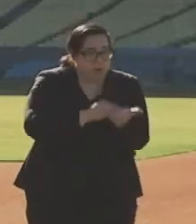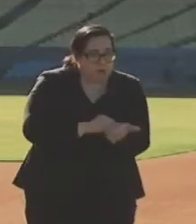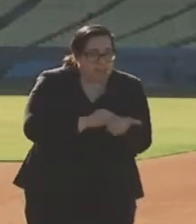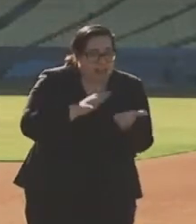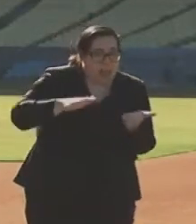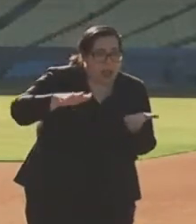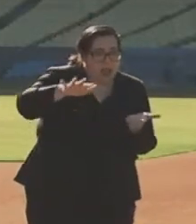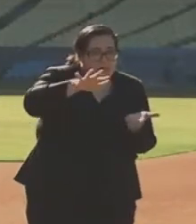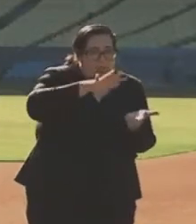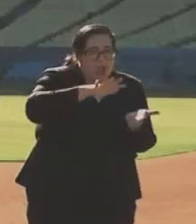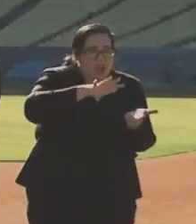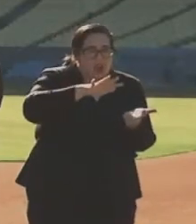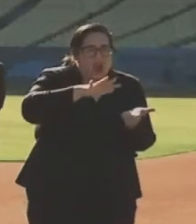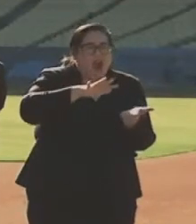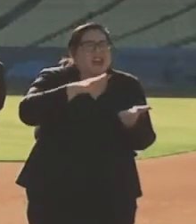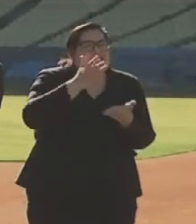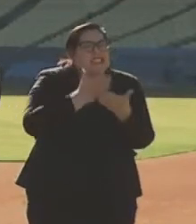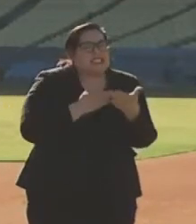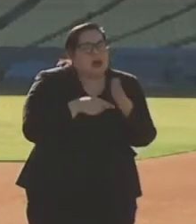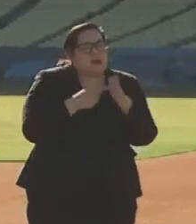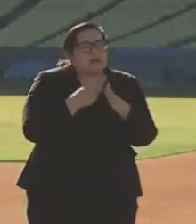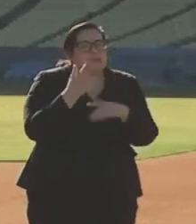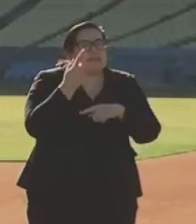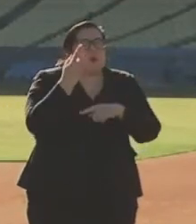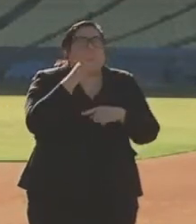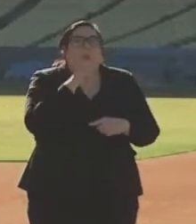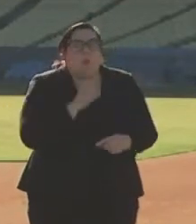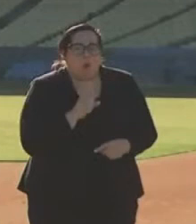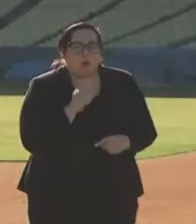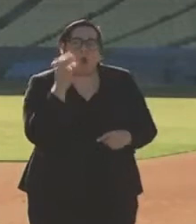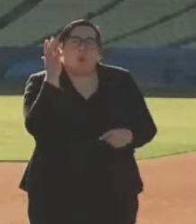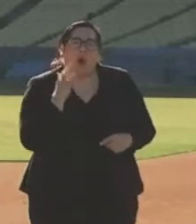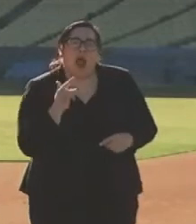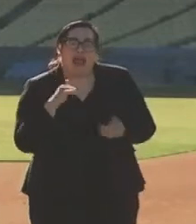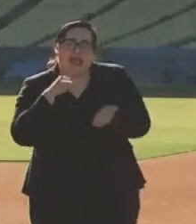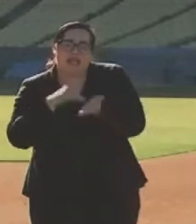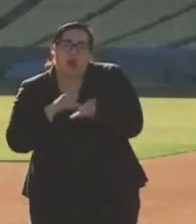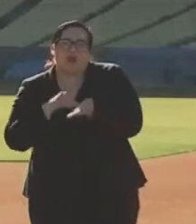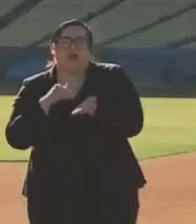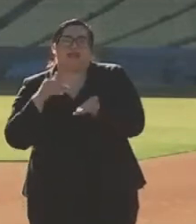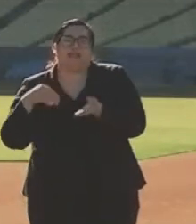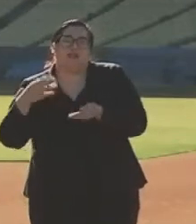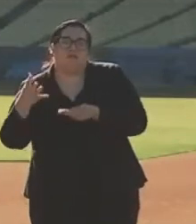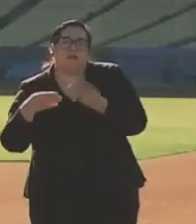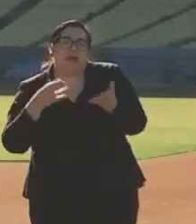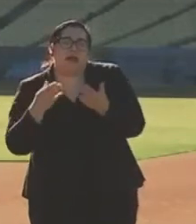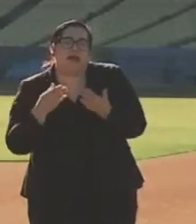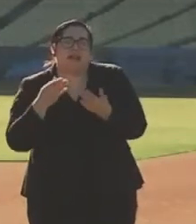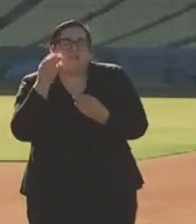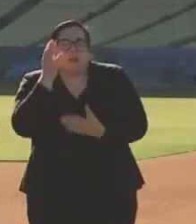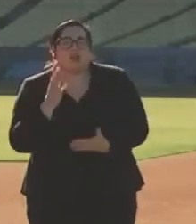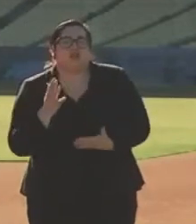out there are days old as so many providers are submitting their information, providing that information,